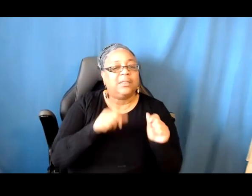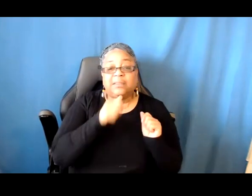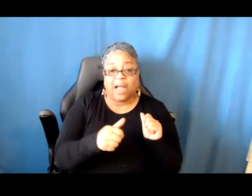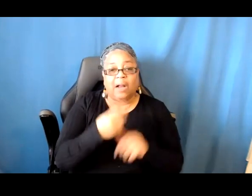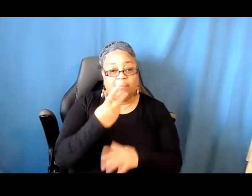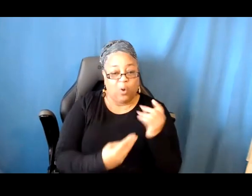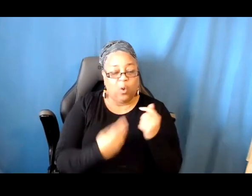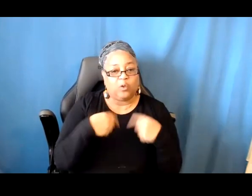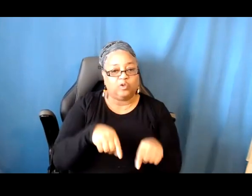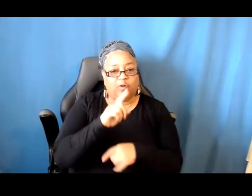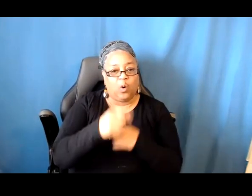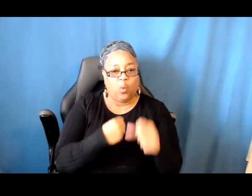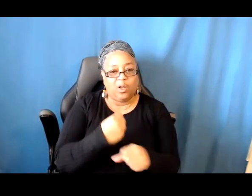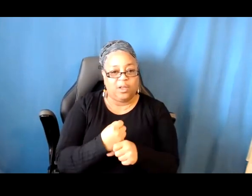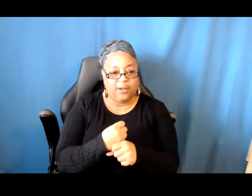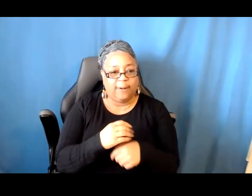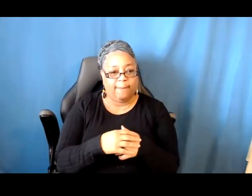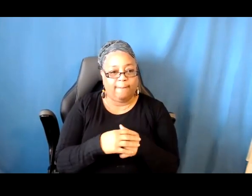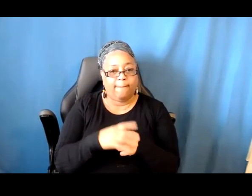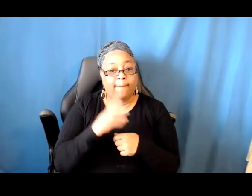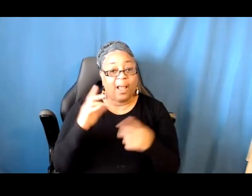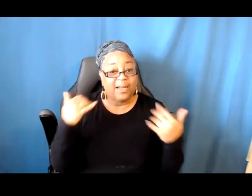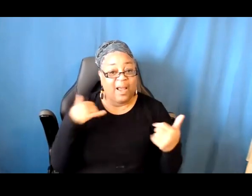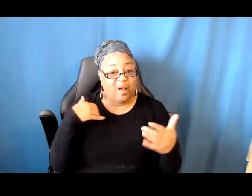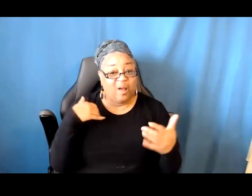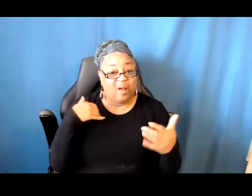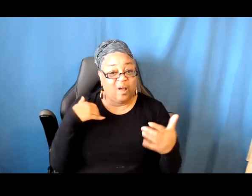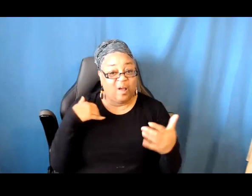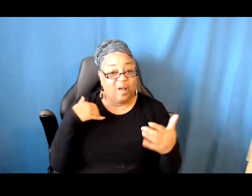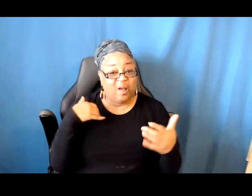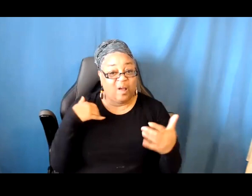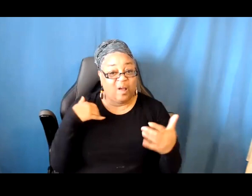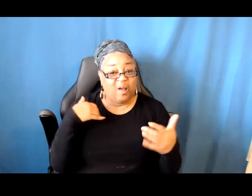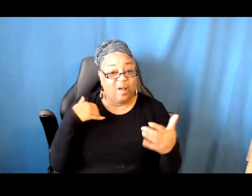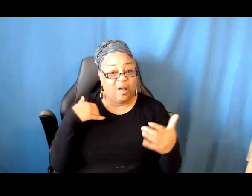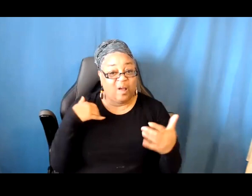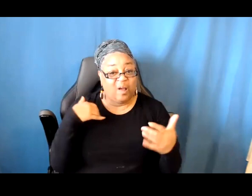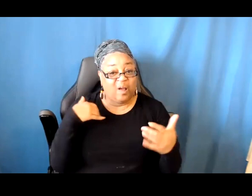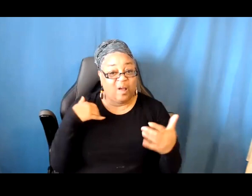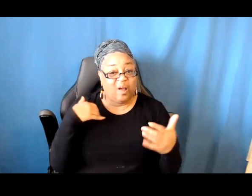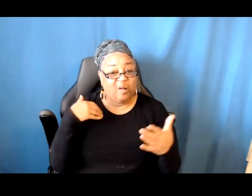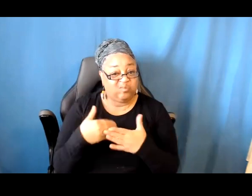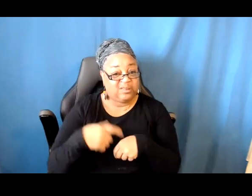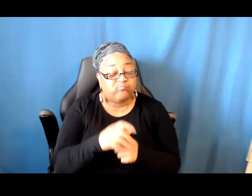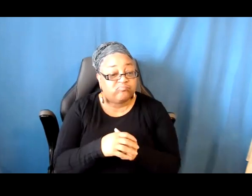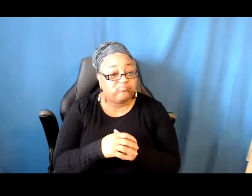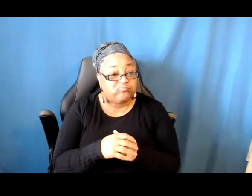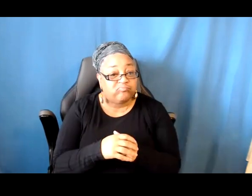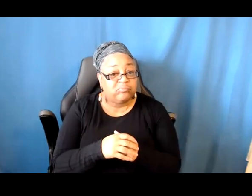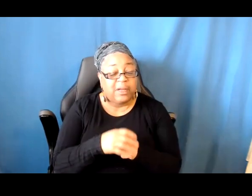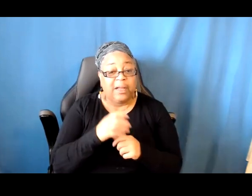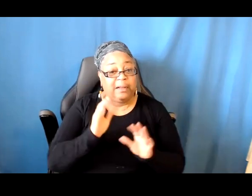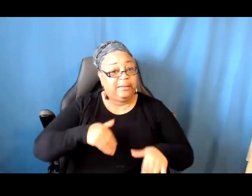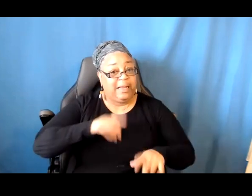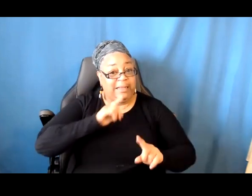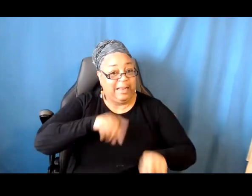Know that we're nearing our time. So if anyone has a question that is not answered by the info session, please do email us and please do